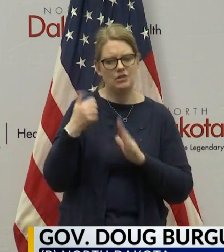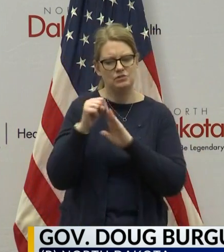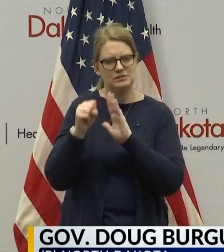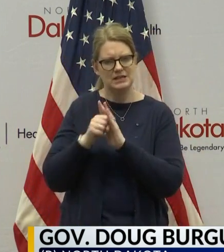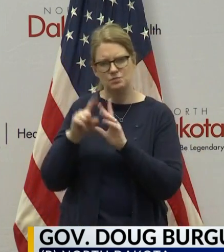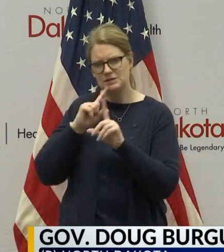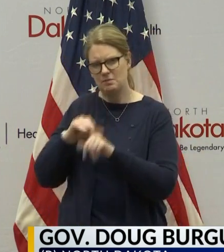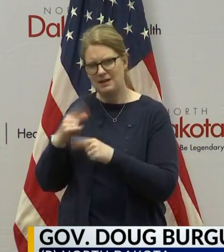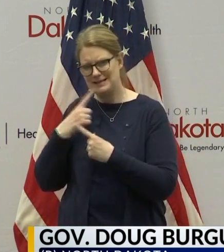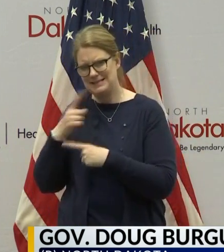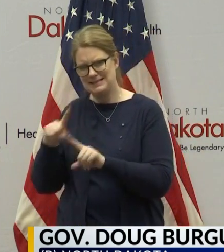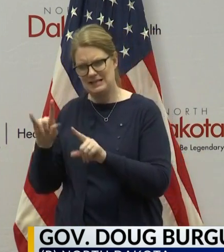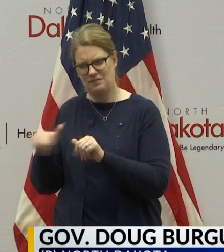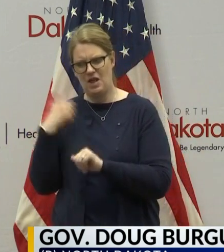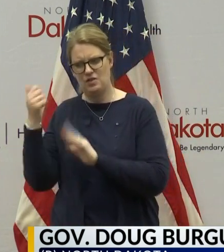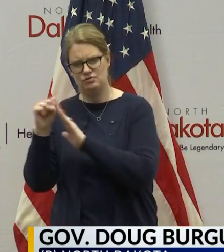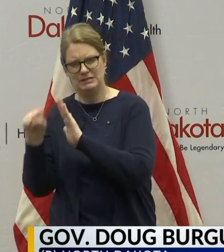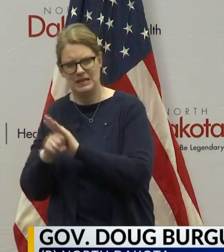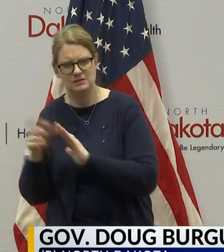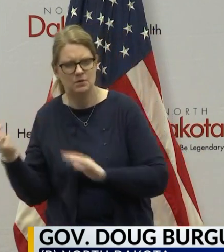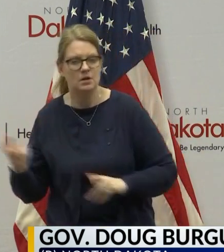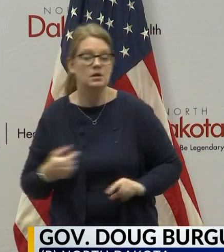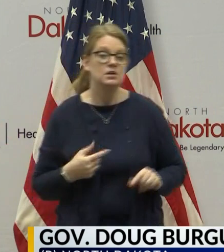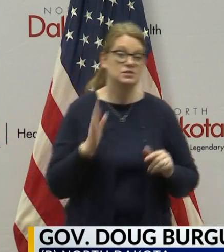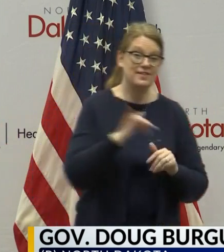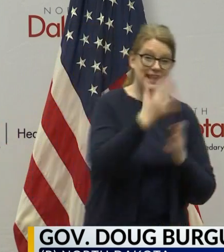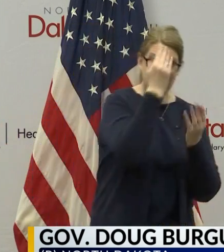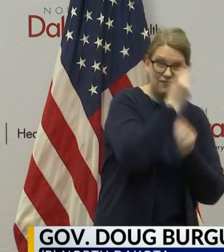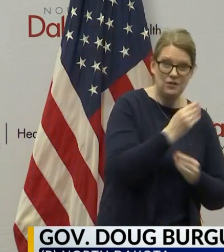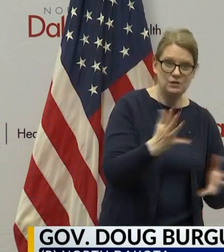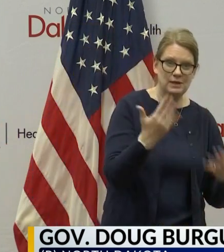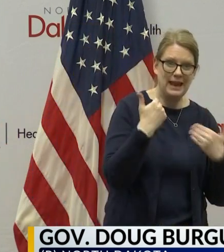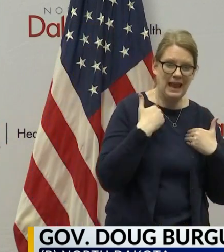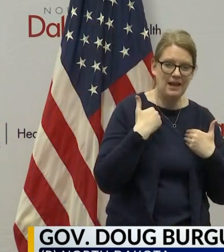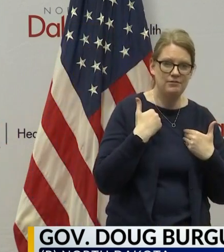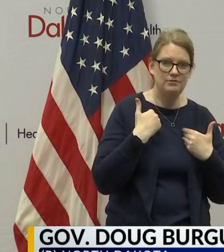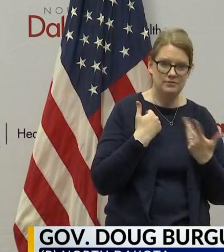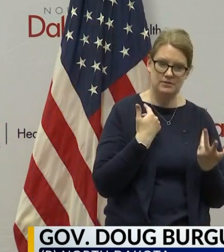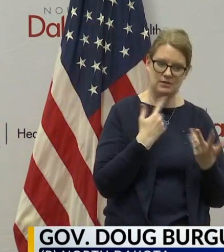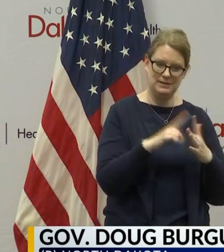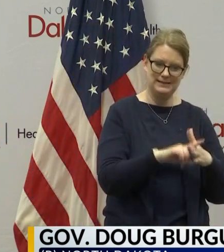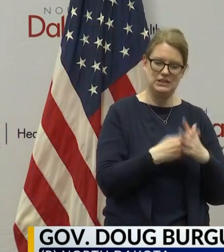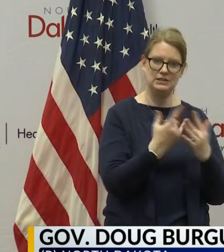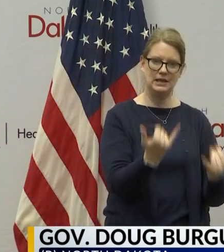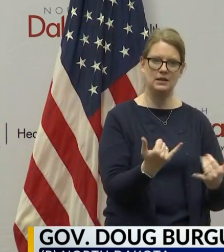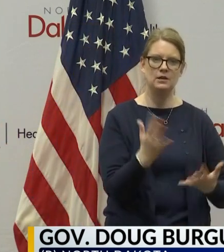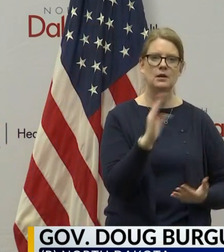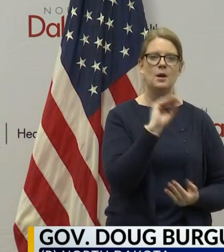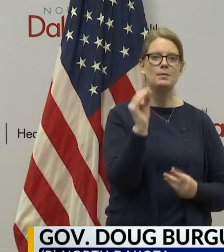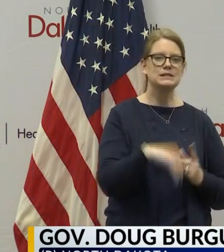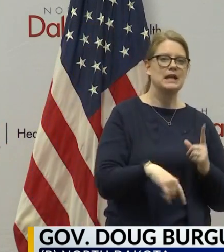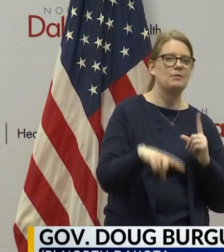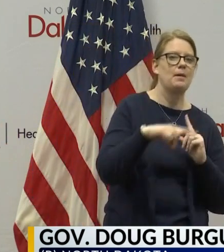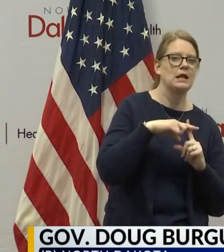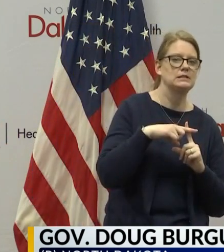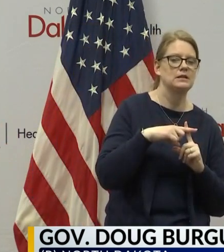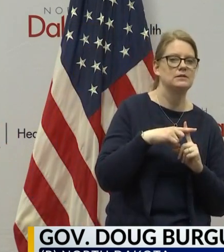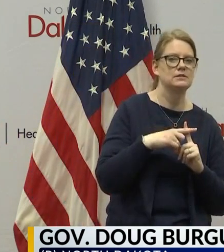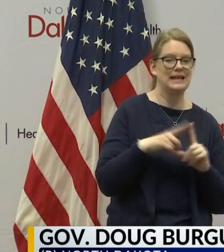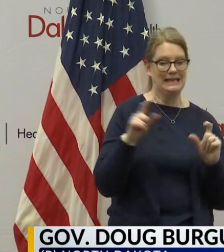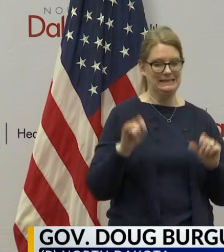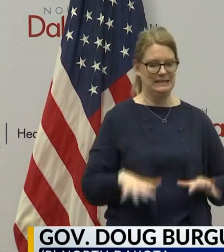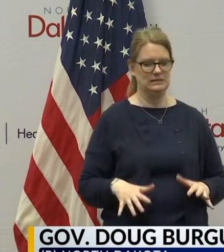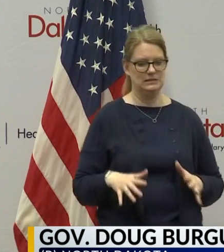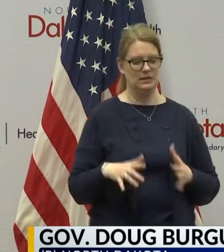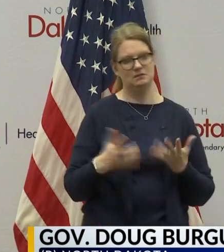successful? Well, I think that the data that we do have is the stuff we led with today, which is what's our percent of positives and how are we doing on